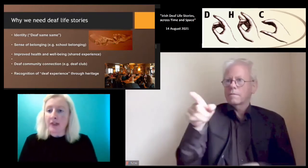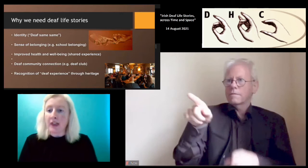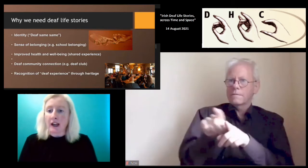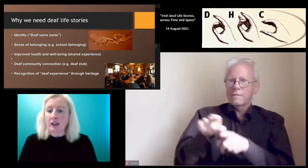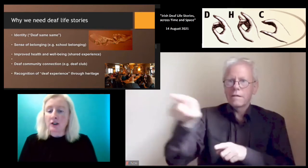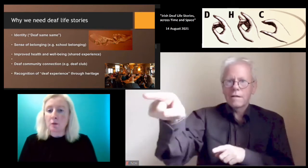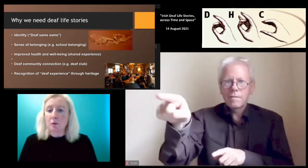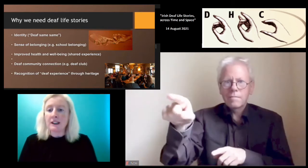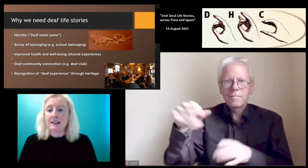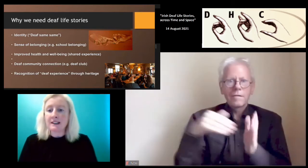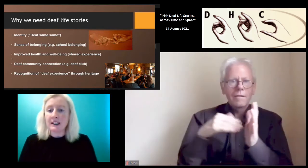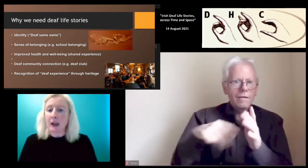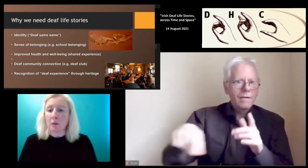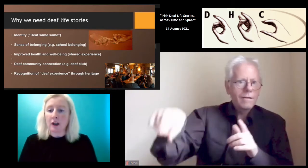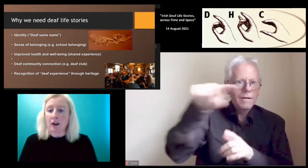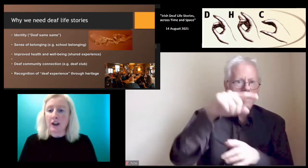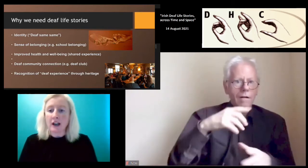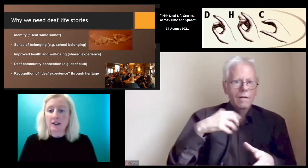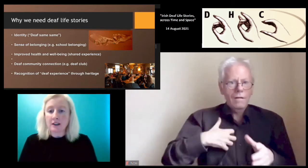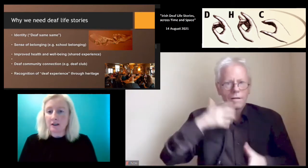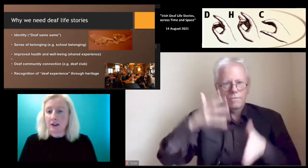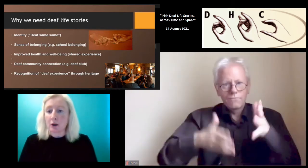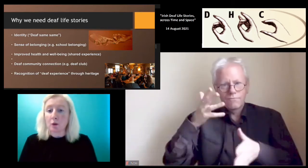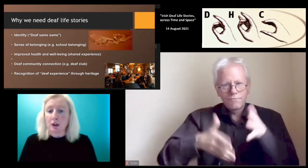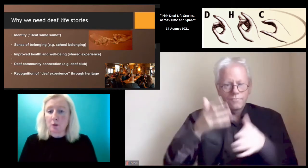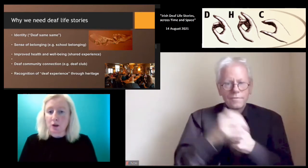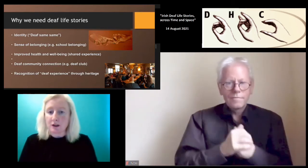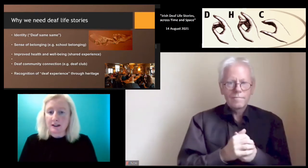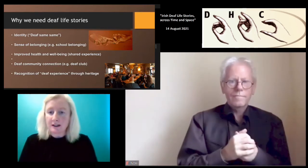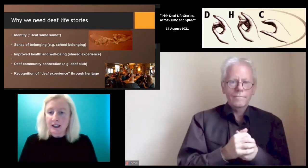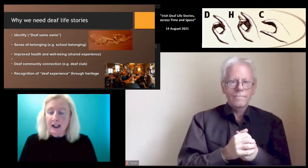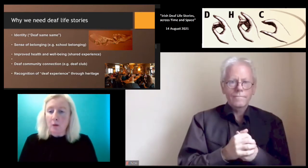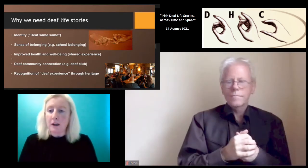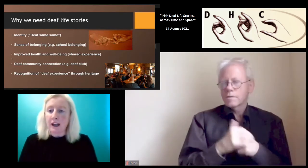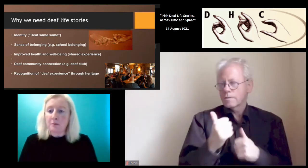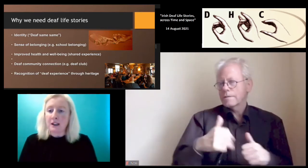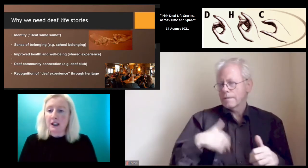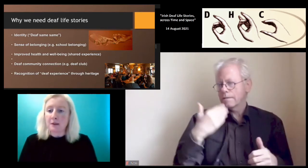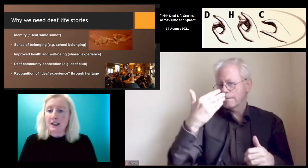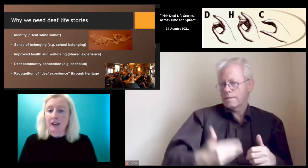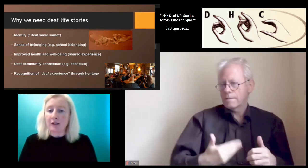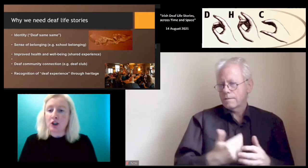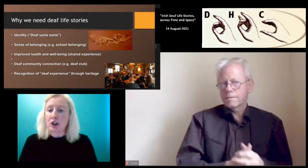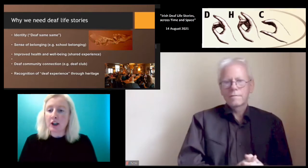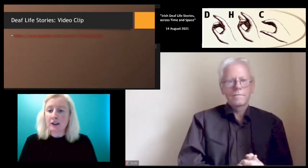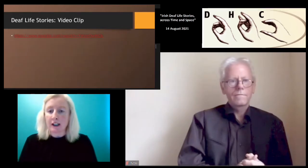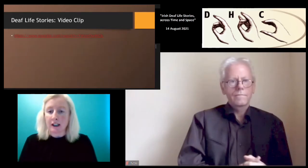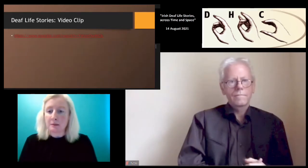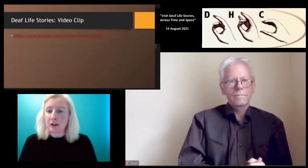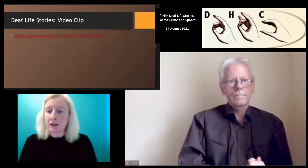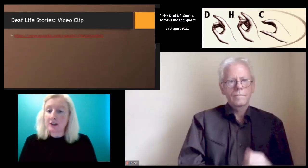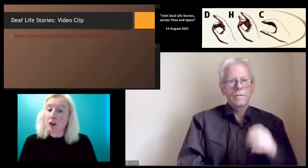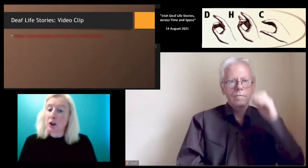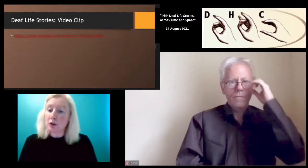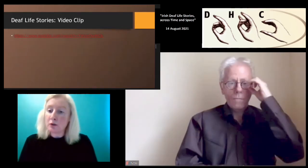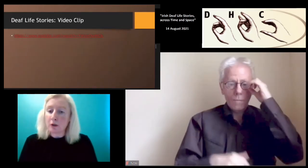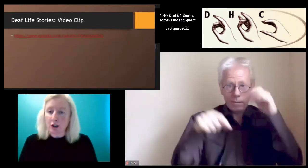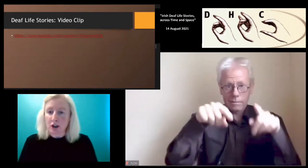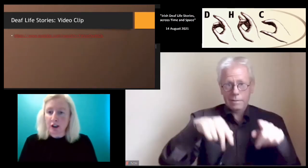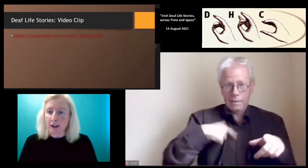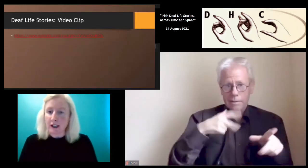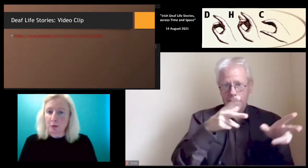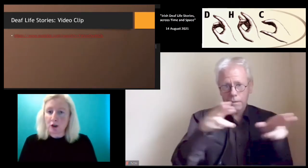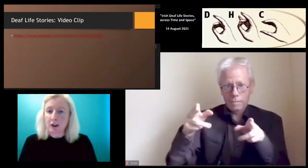that we see that we are not the only ones, we have been able to have a shared experience